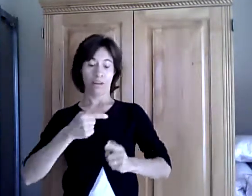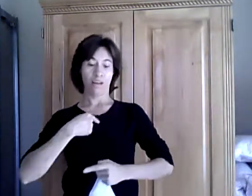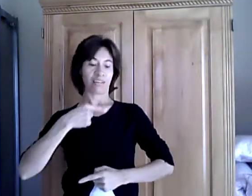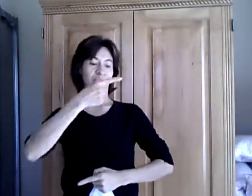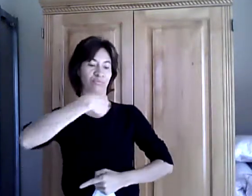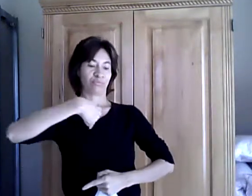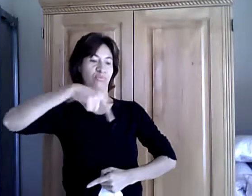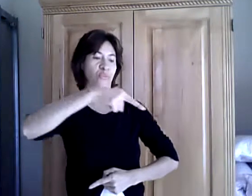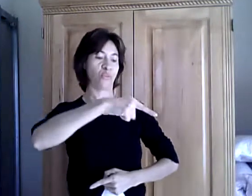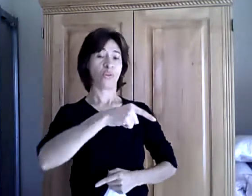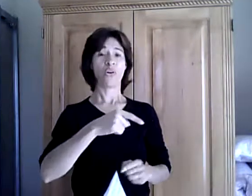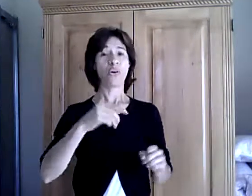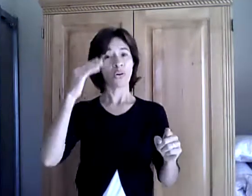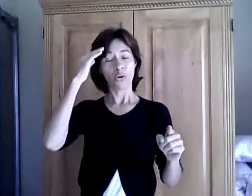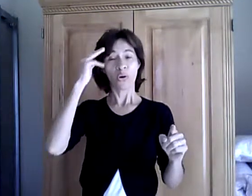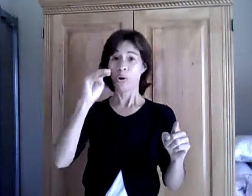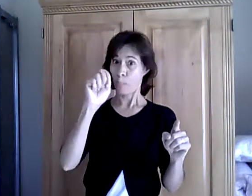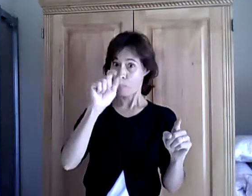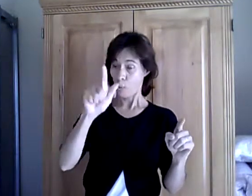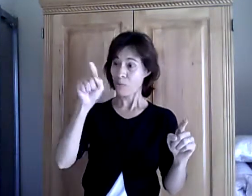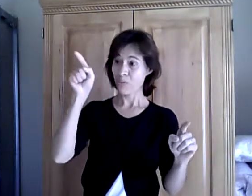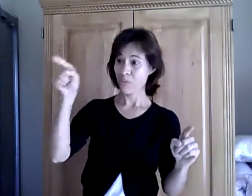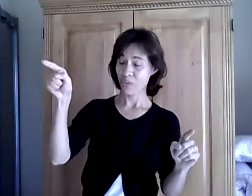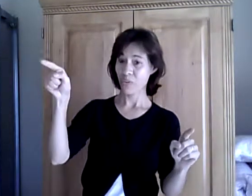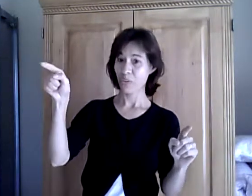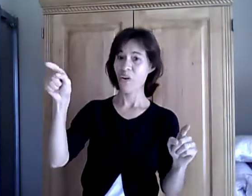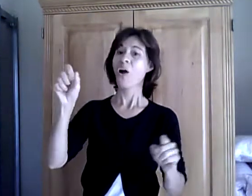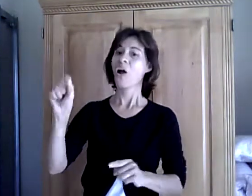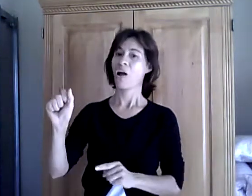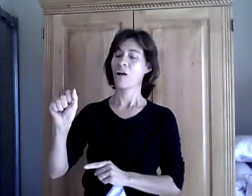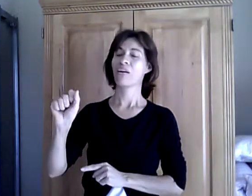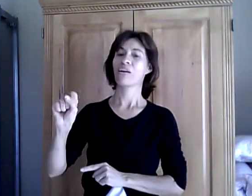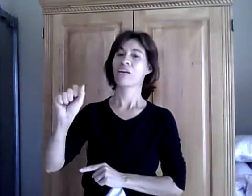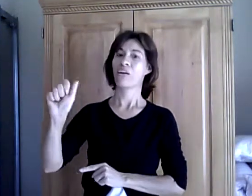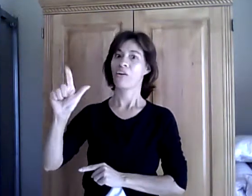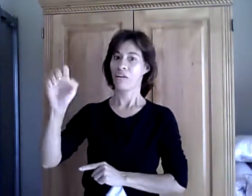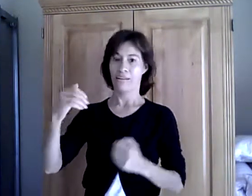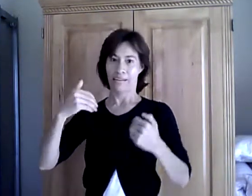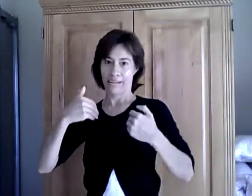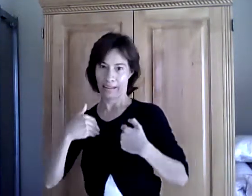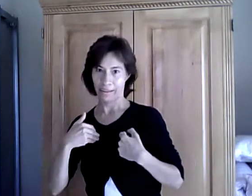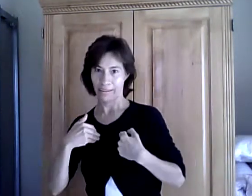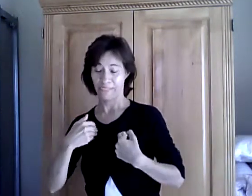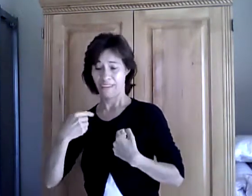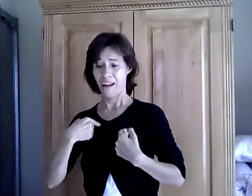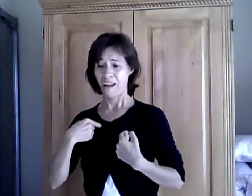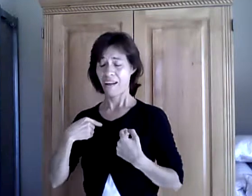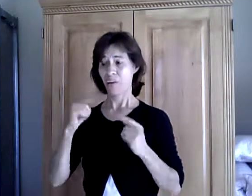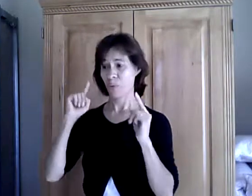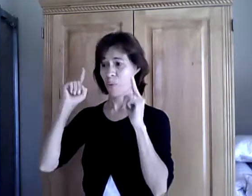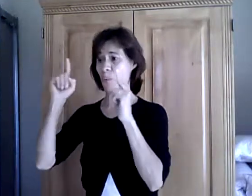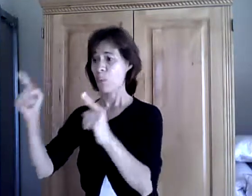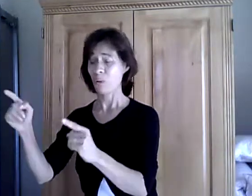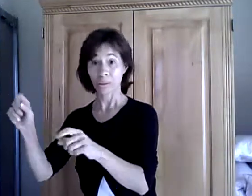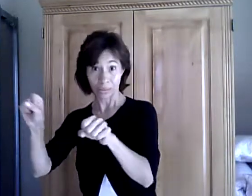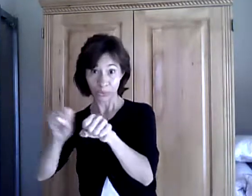at the mall and I bought a crazy amount of shoes I had promised